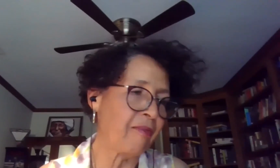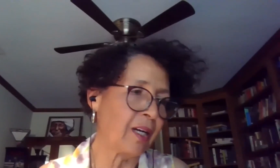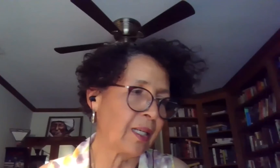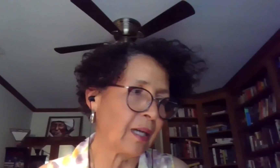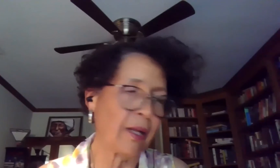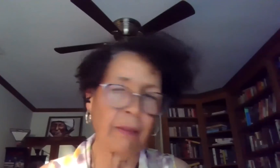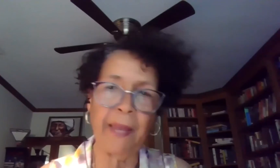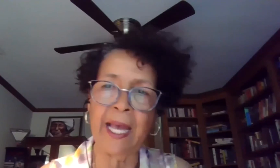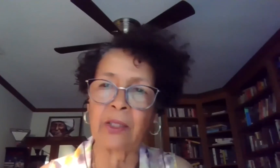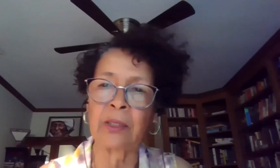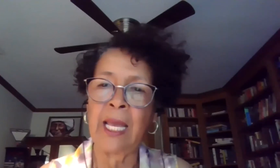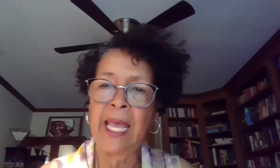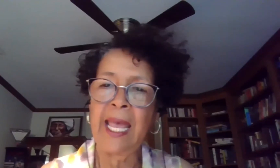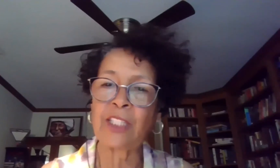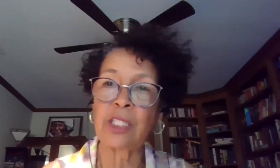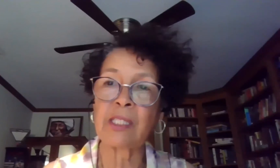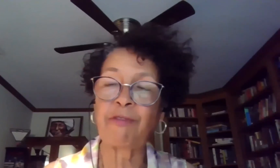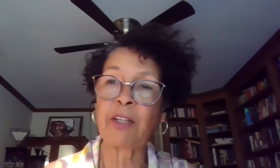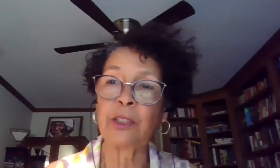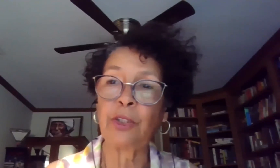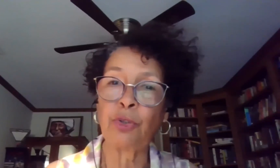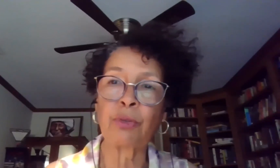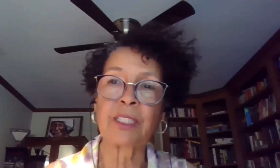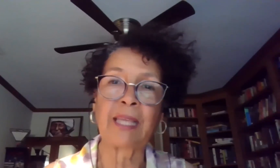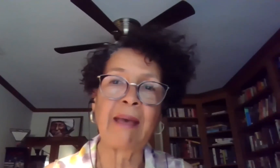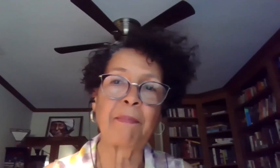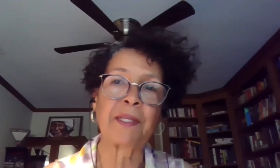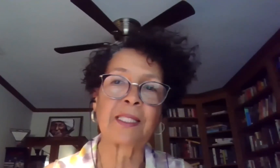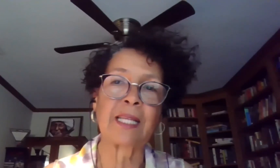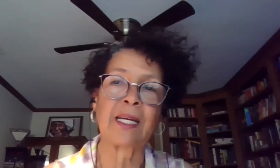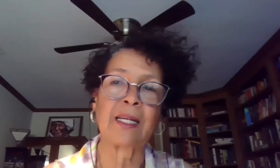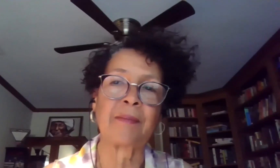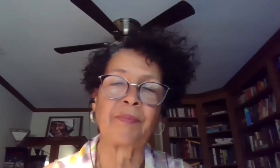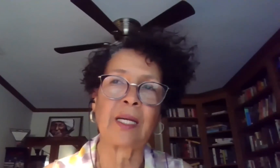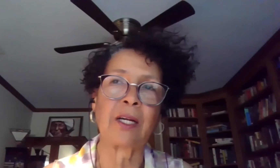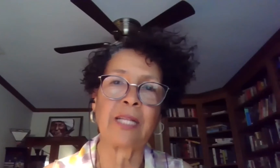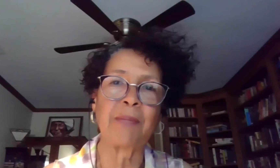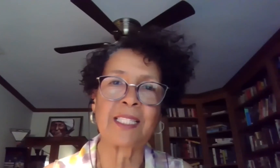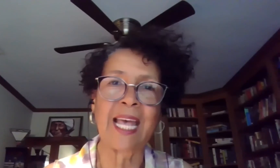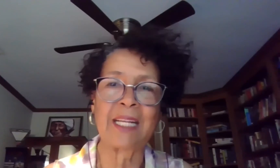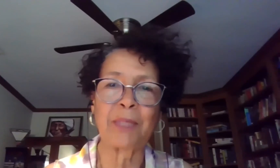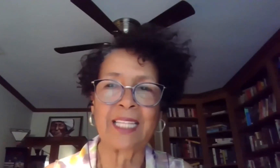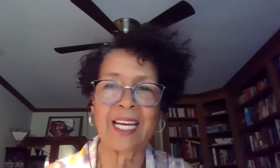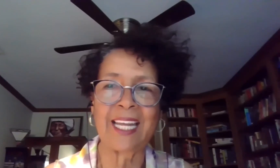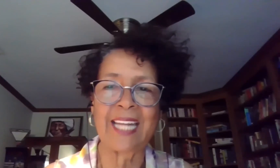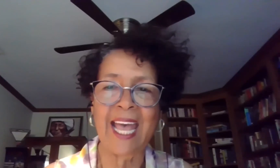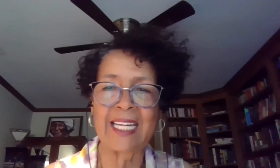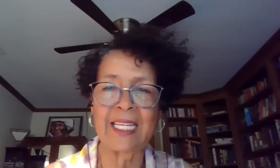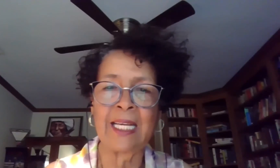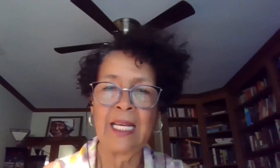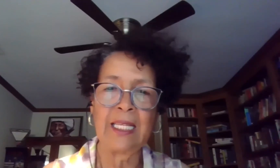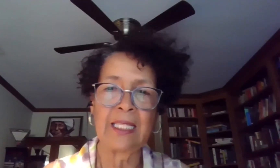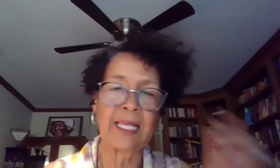have, uh, on the panel and she's fairly new to campus. Um, uh, her name is Hattie McNutt and